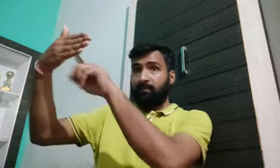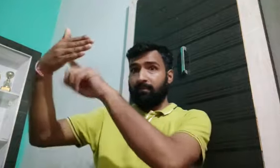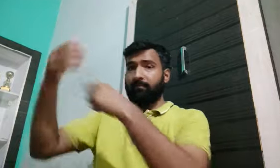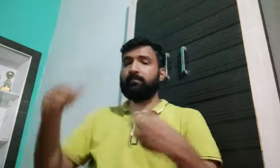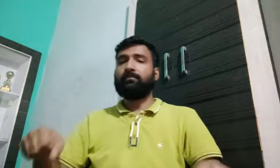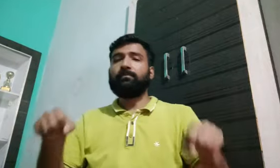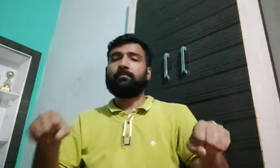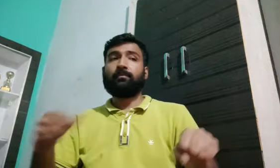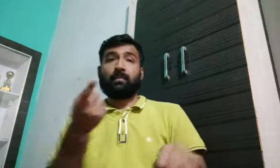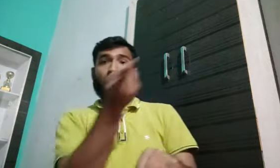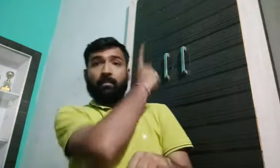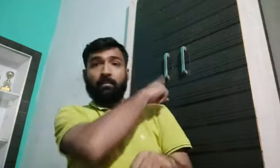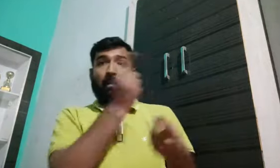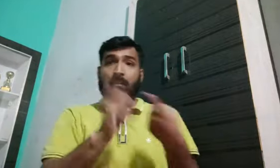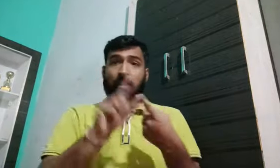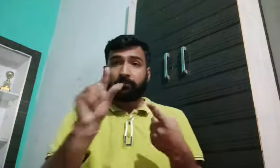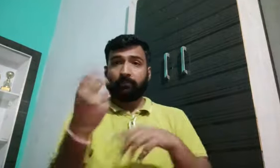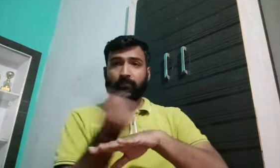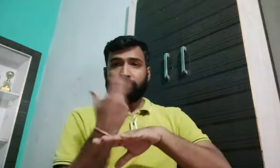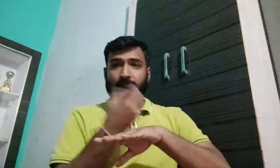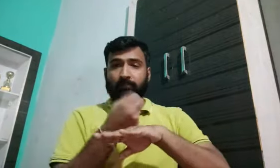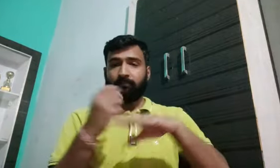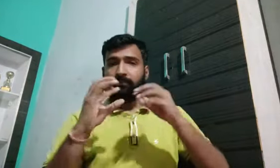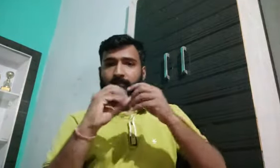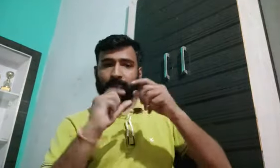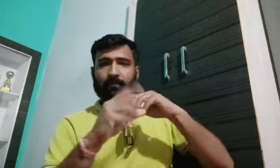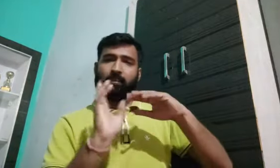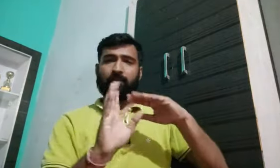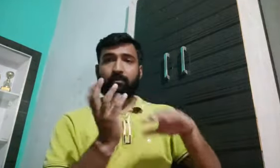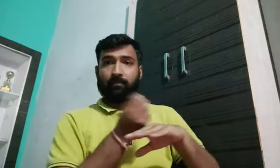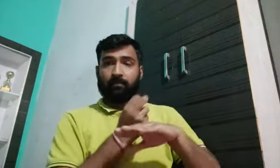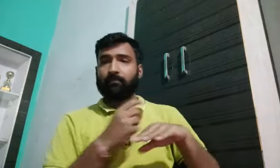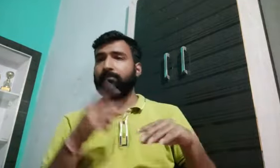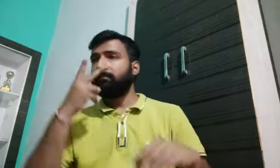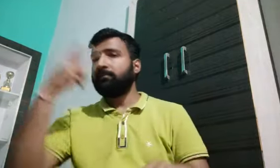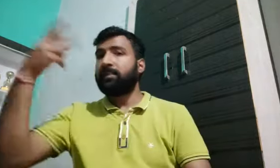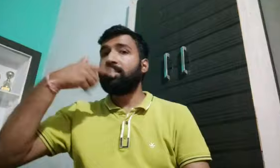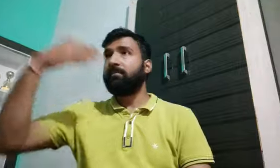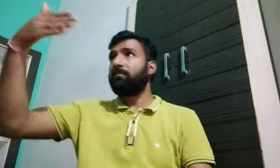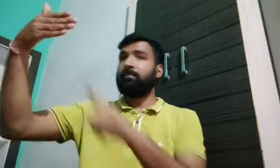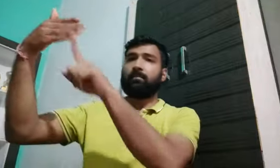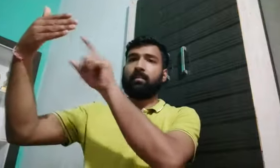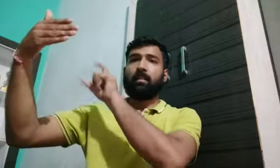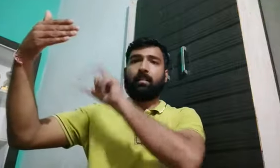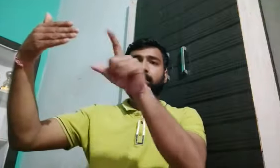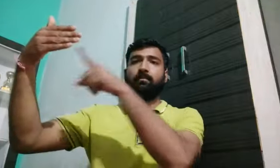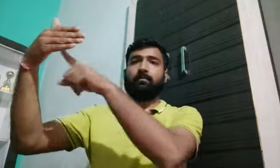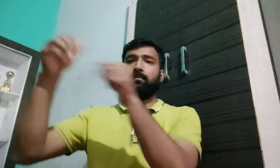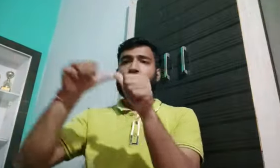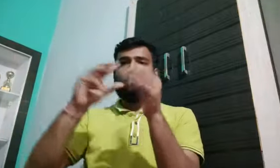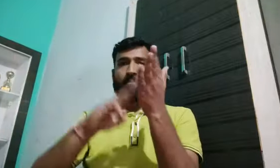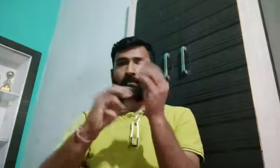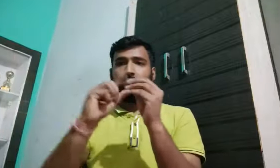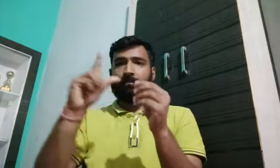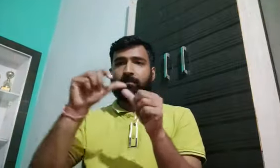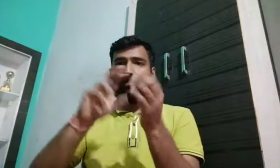next! tired! I am proud of feelings! This is the first trip to the park and the other one last trip to the park,